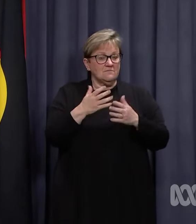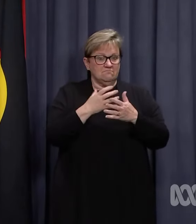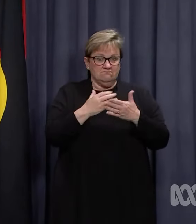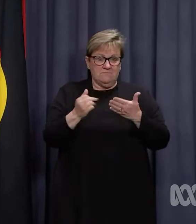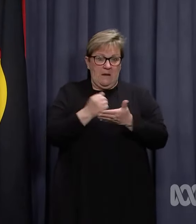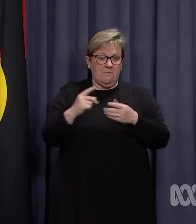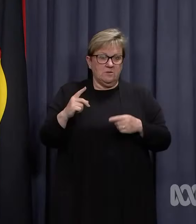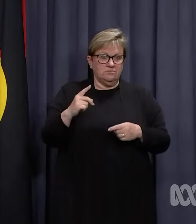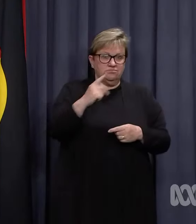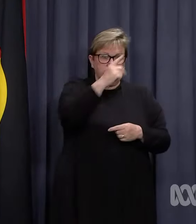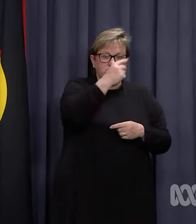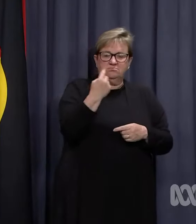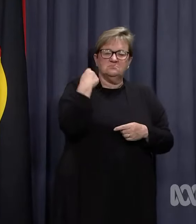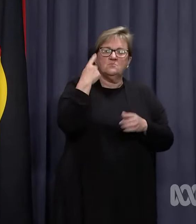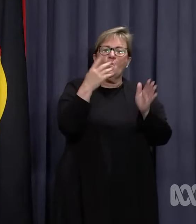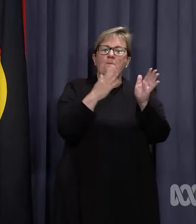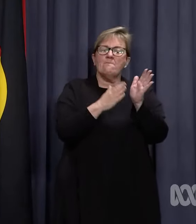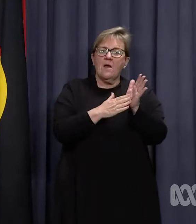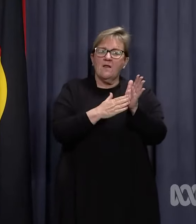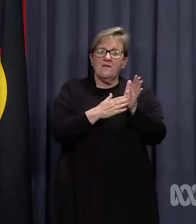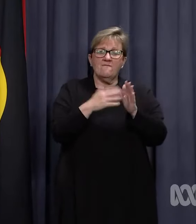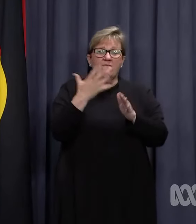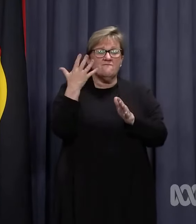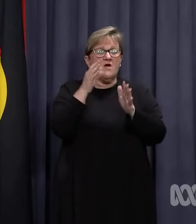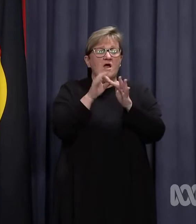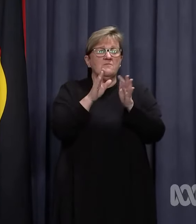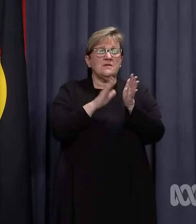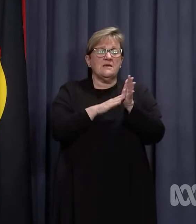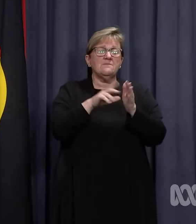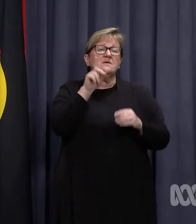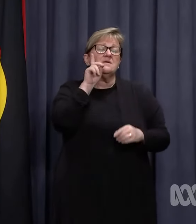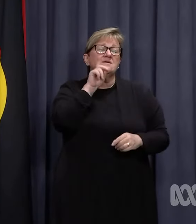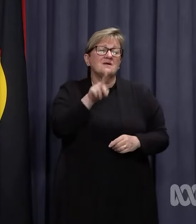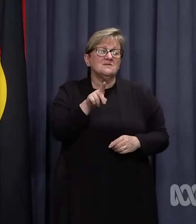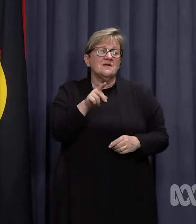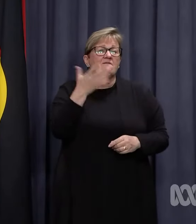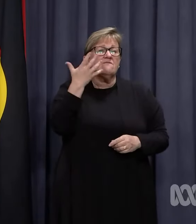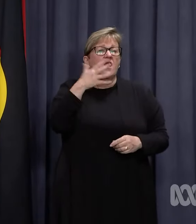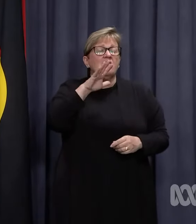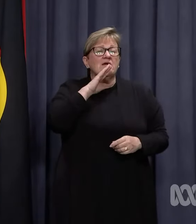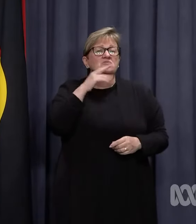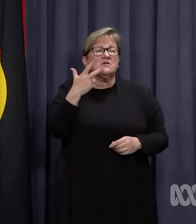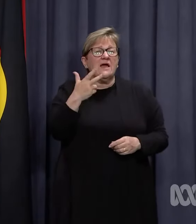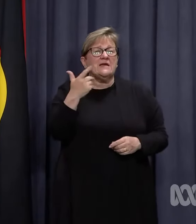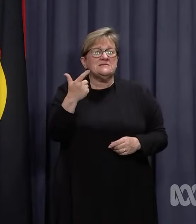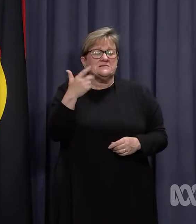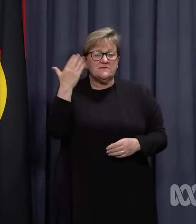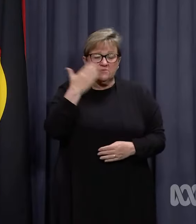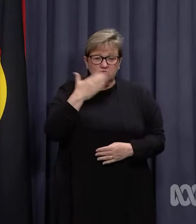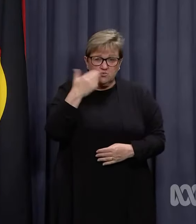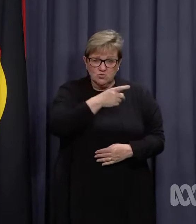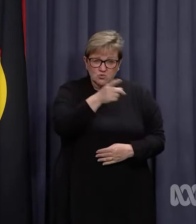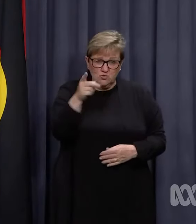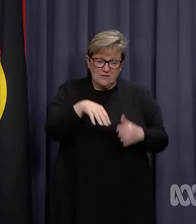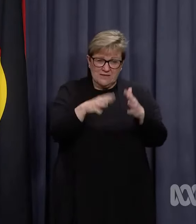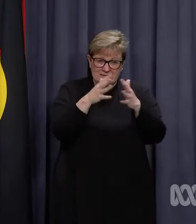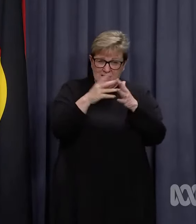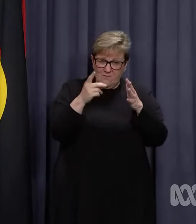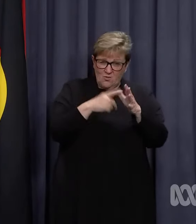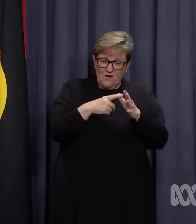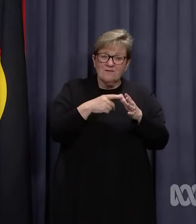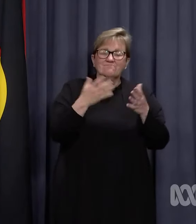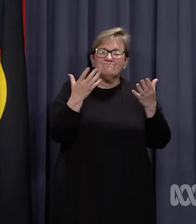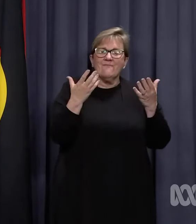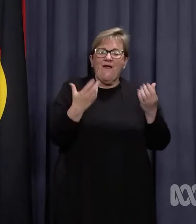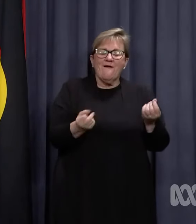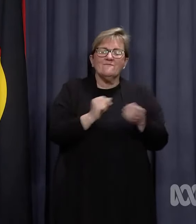rise over the last month. As at 5 o'clock, 5pm yesterday, 587 schools across WA were